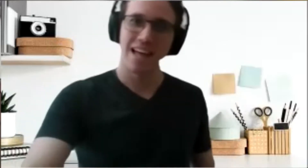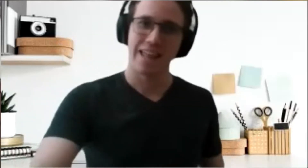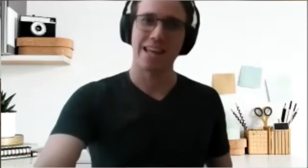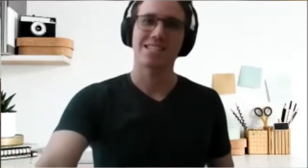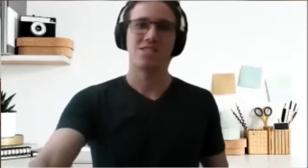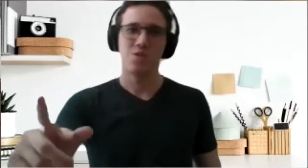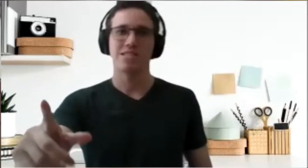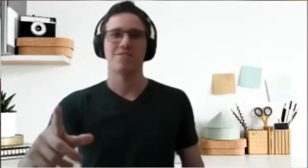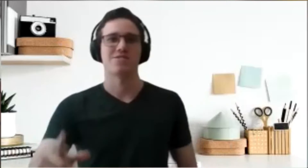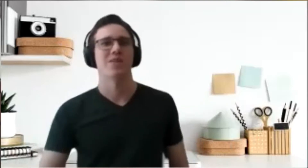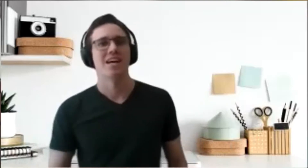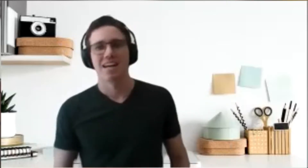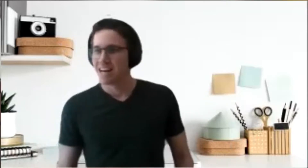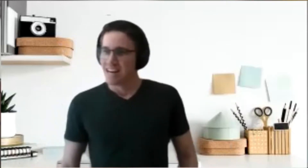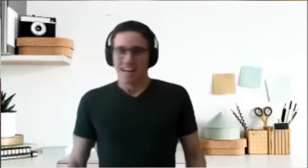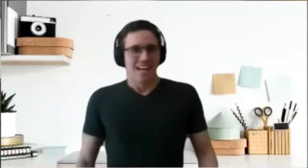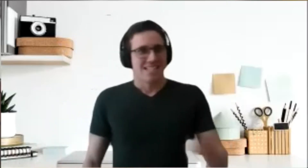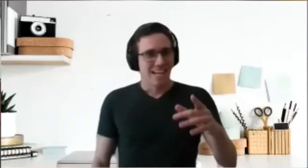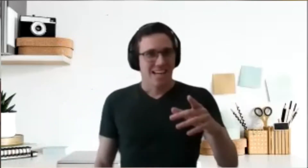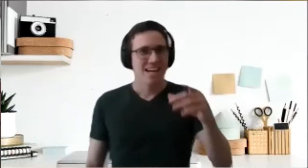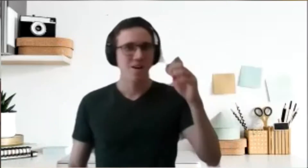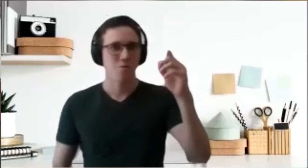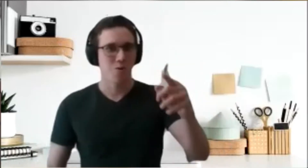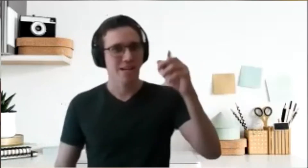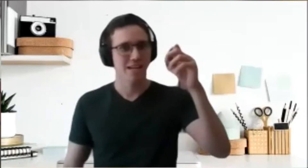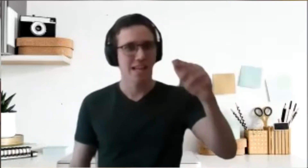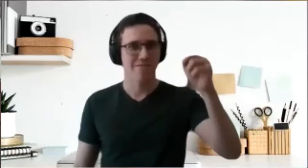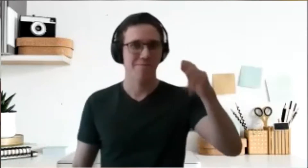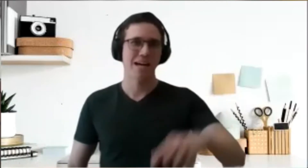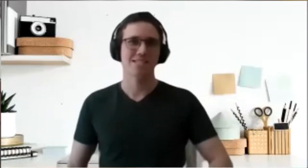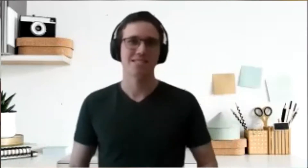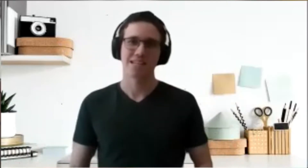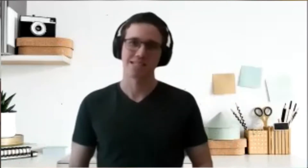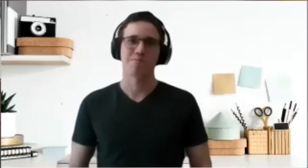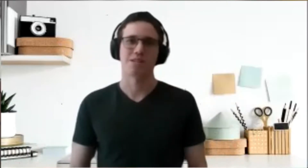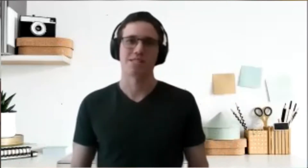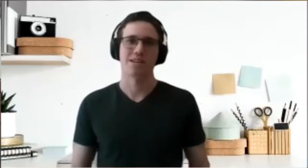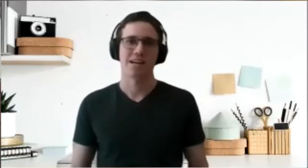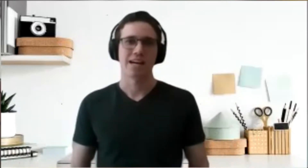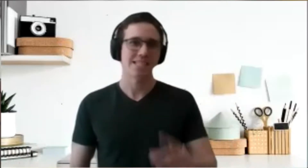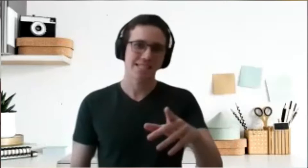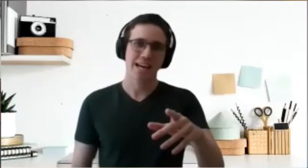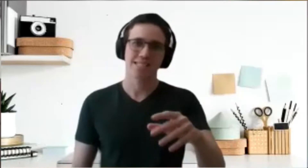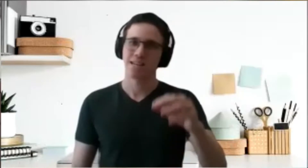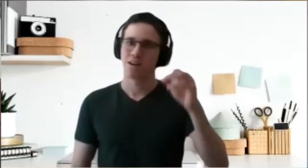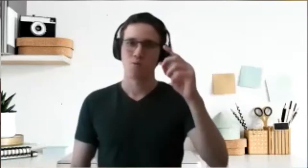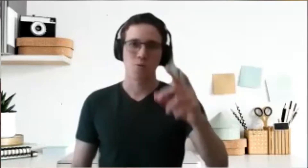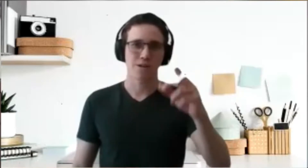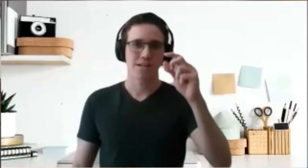thing that no one tells you is that work-life balance is important. In this case work